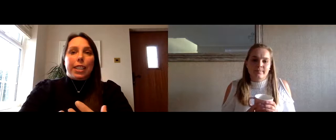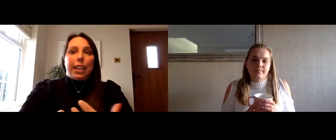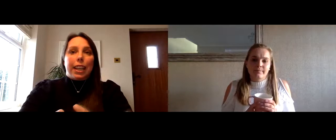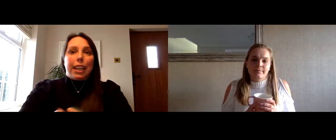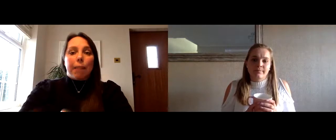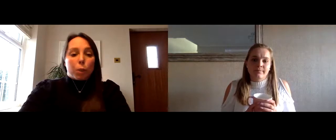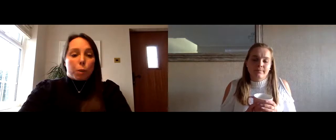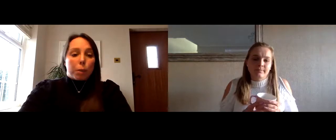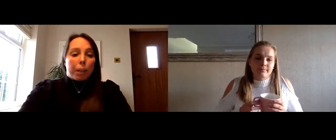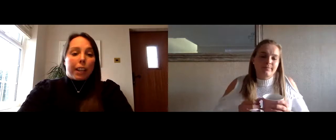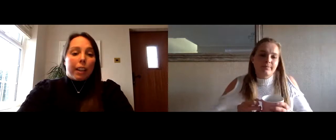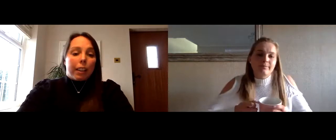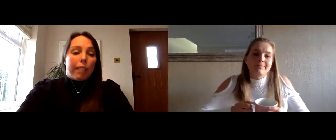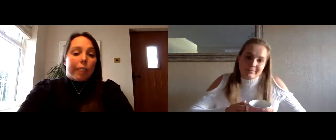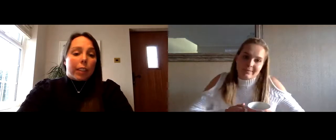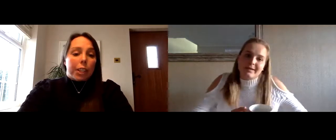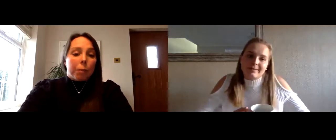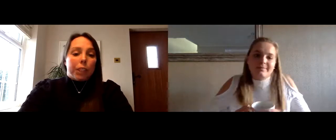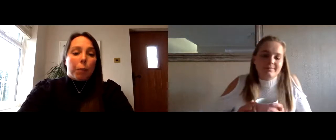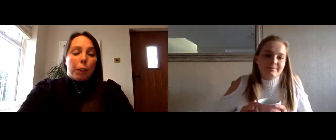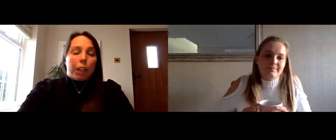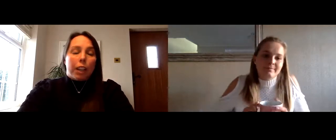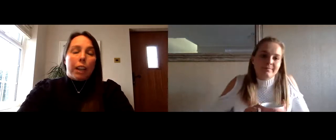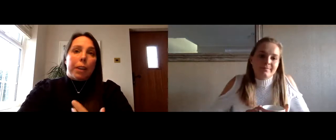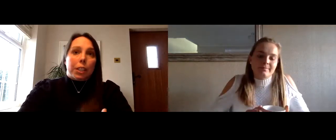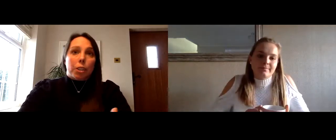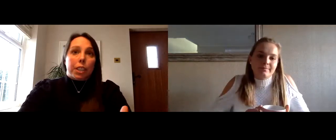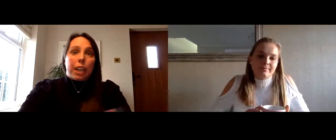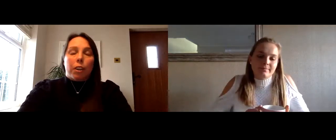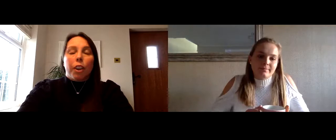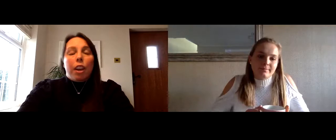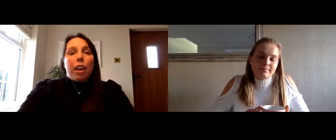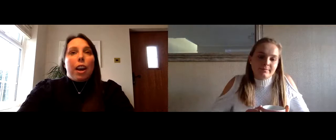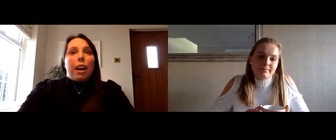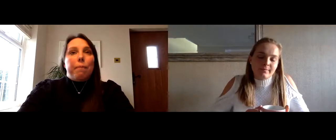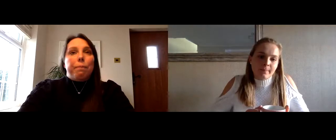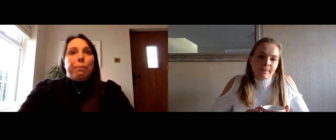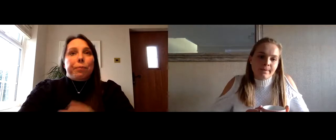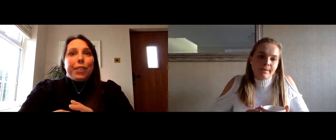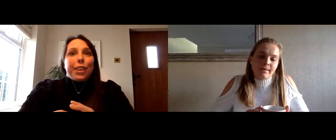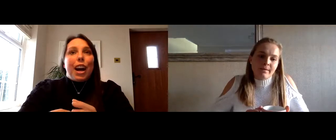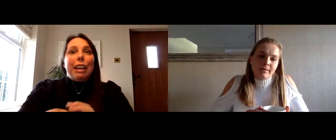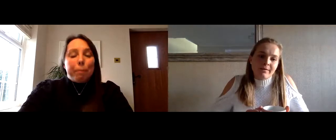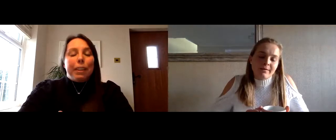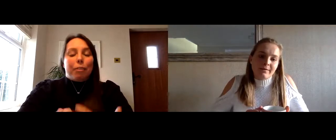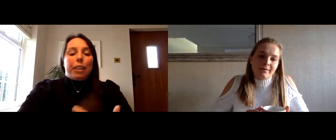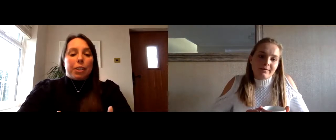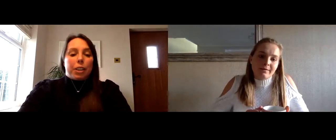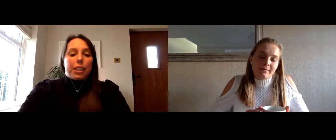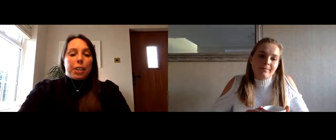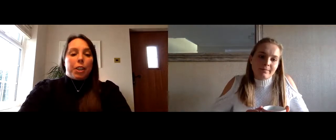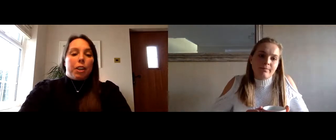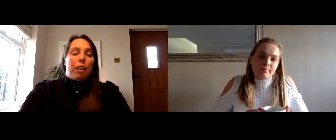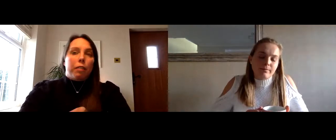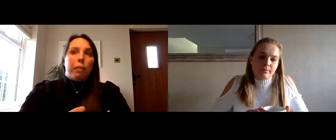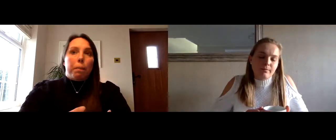obviously um switch to play and foundation which i work um as a trustee on um i've been through that